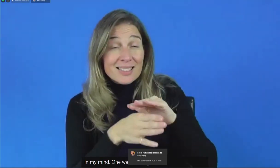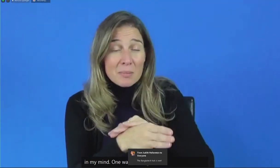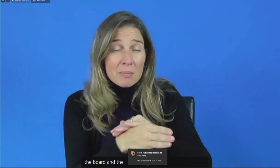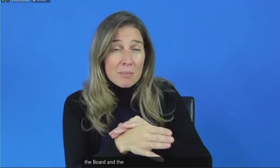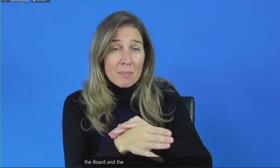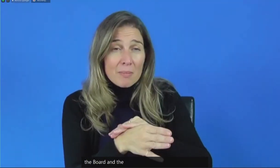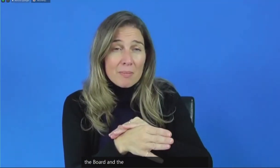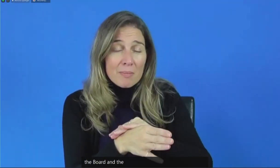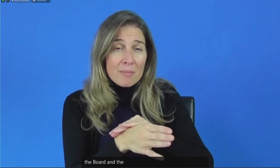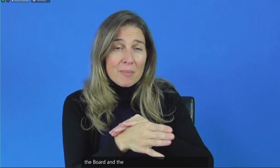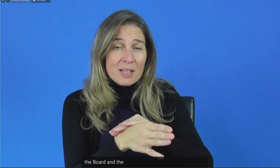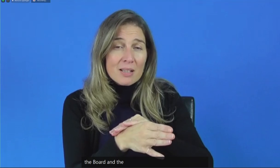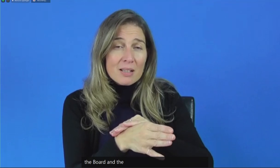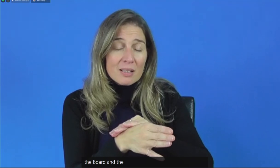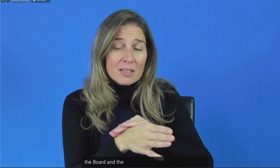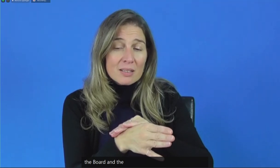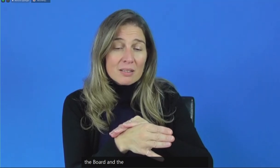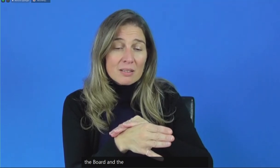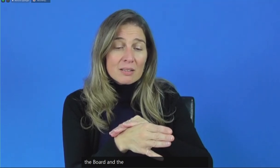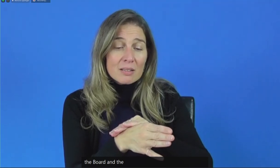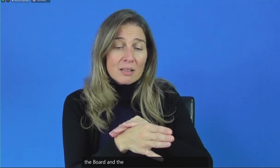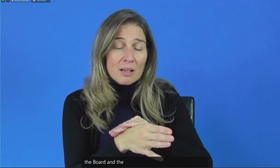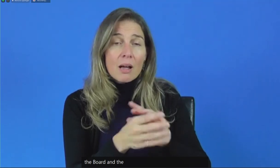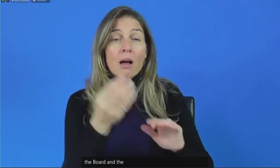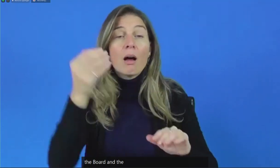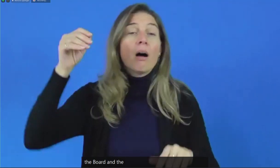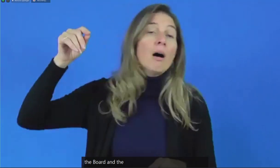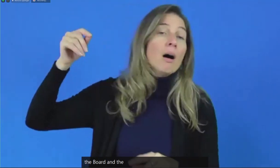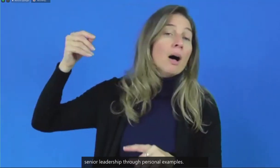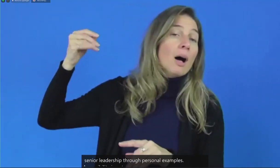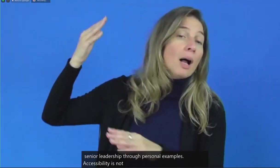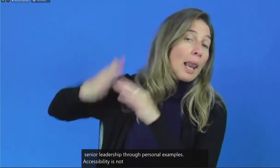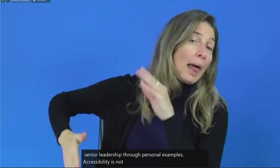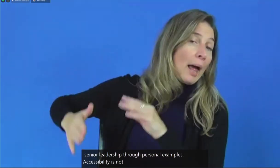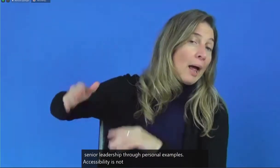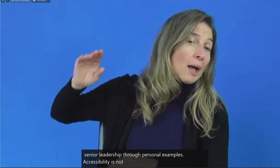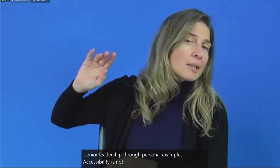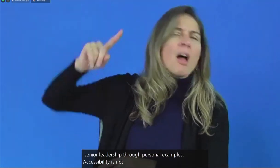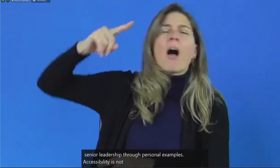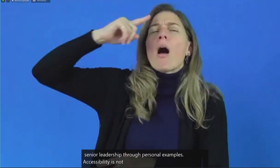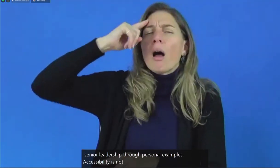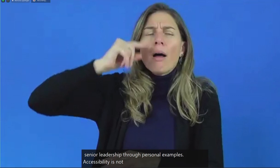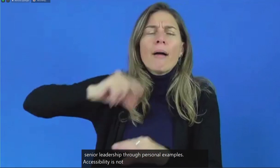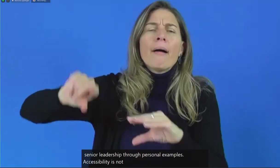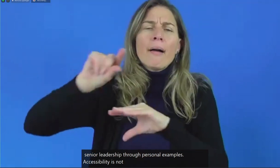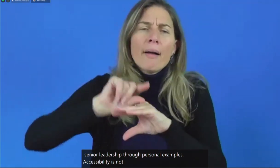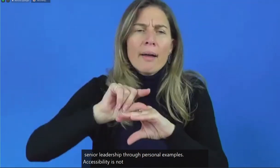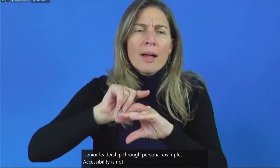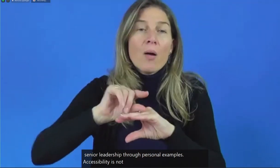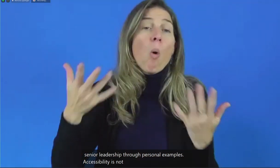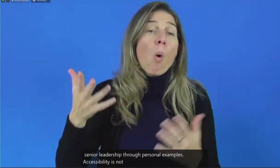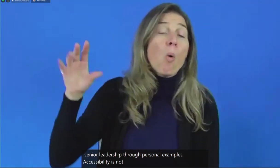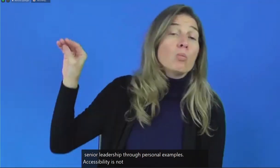put at the back burner and be taken out when and